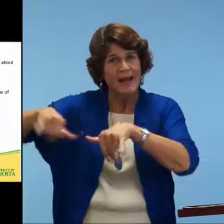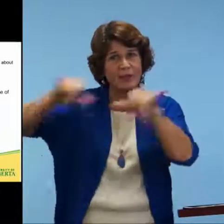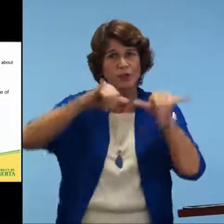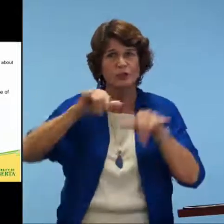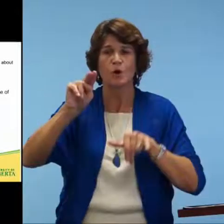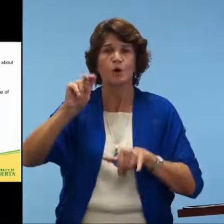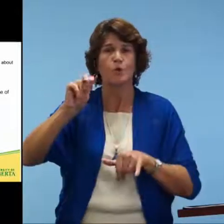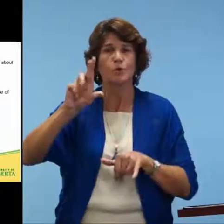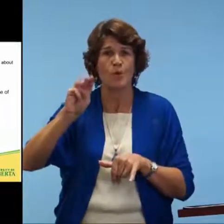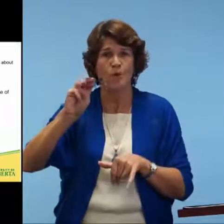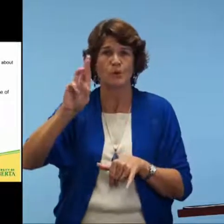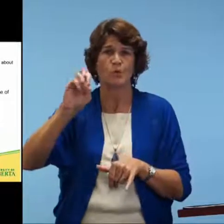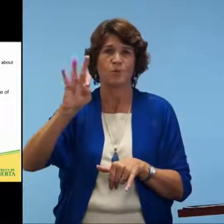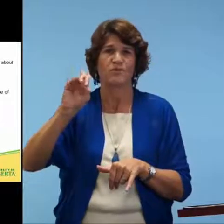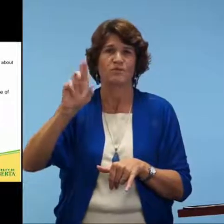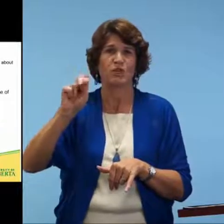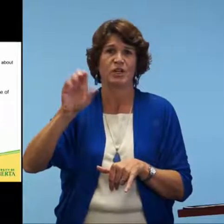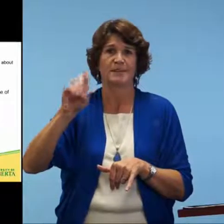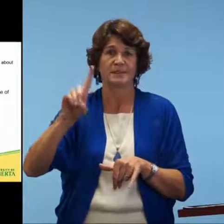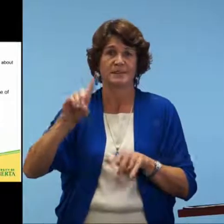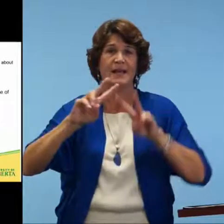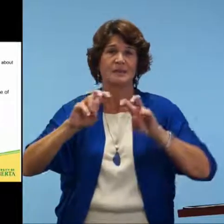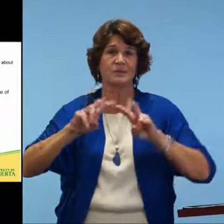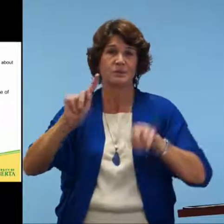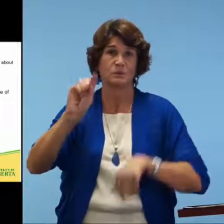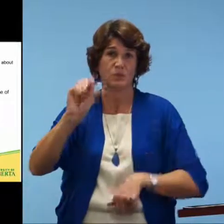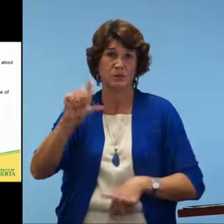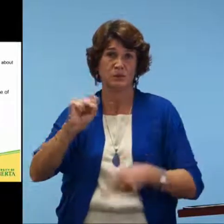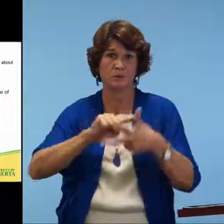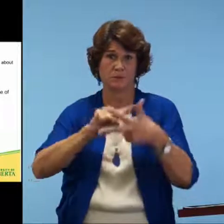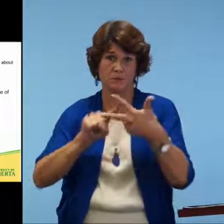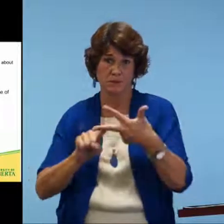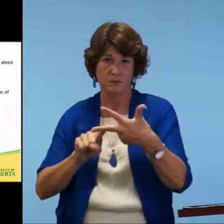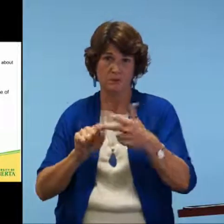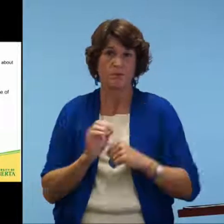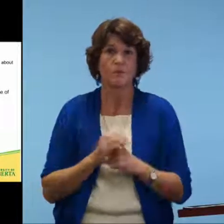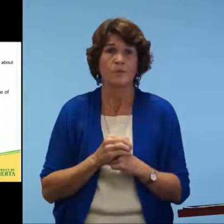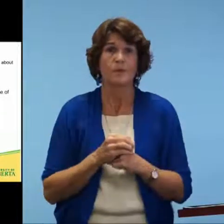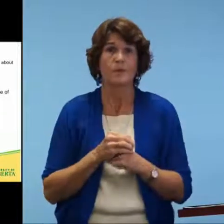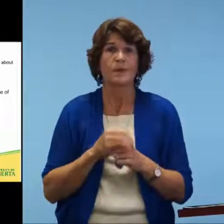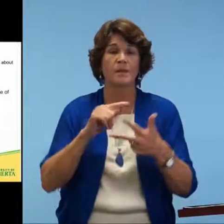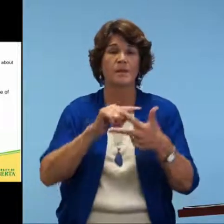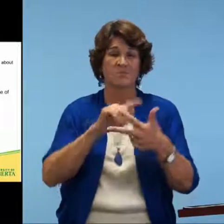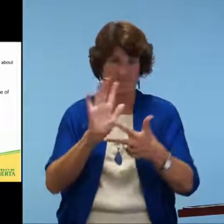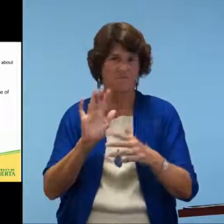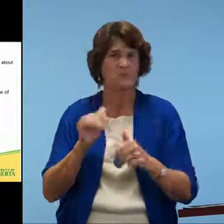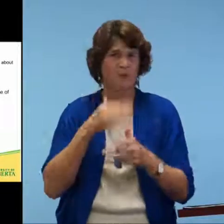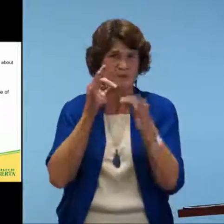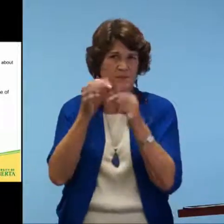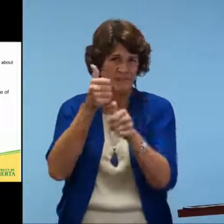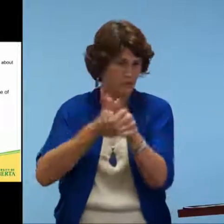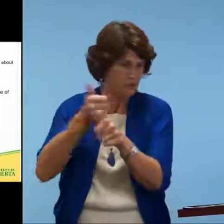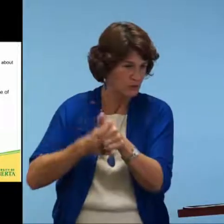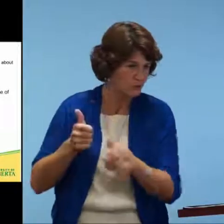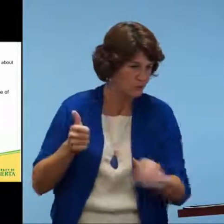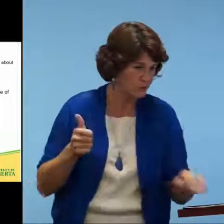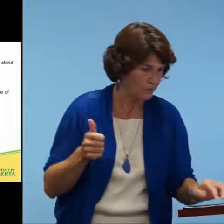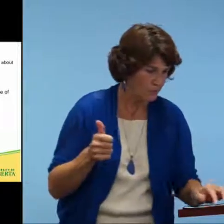tests that we are bringing forward. They are standardized, norm-referenced assessment tools. And I will